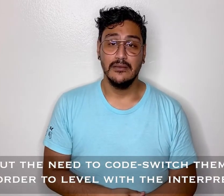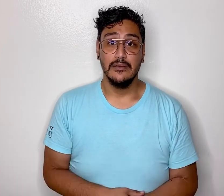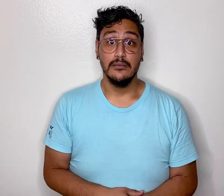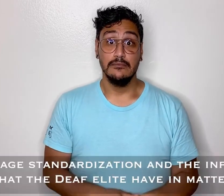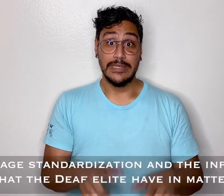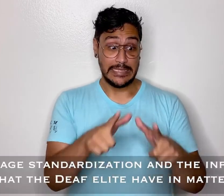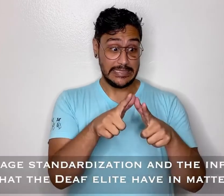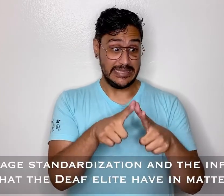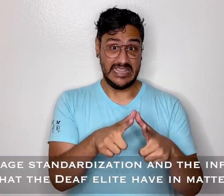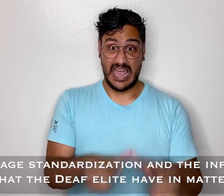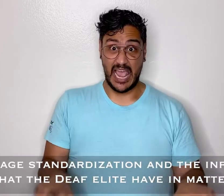interpreter.